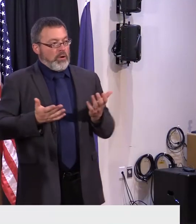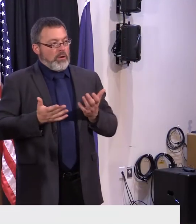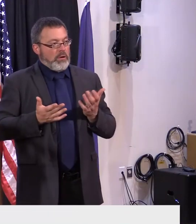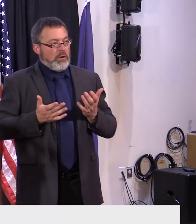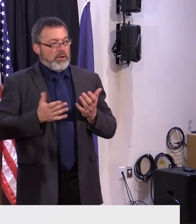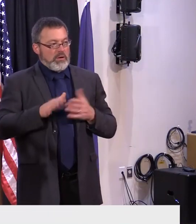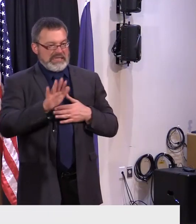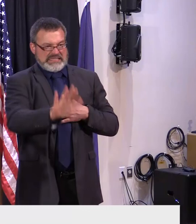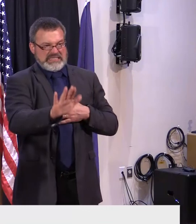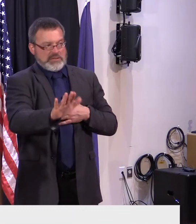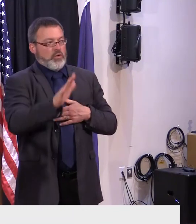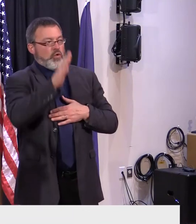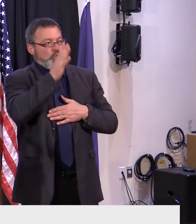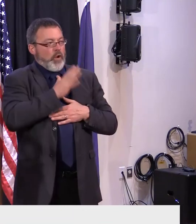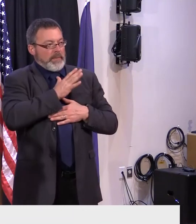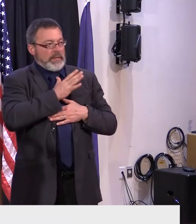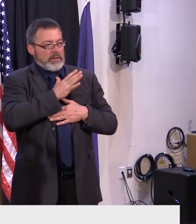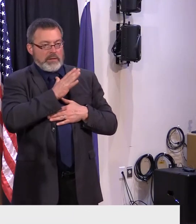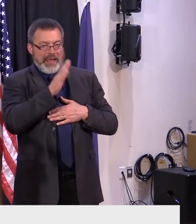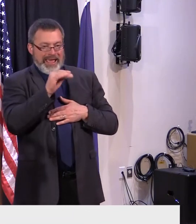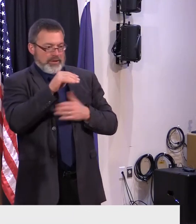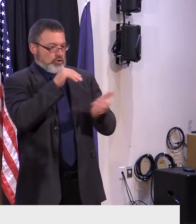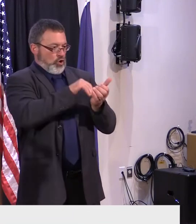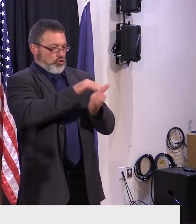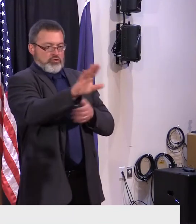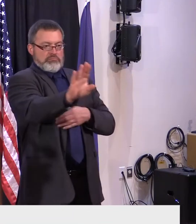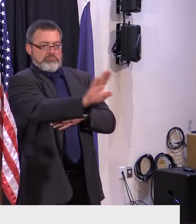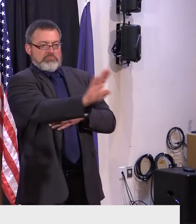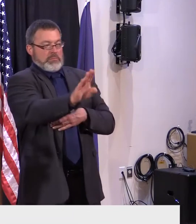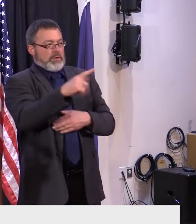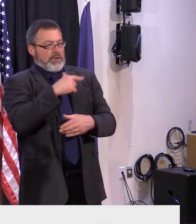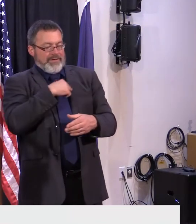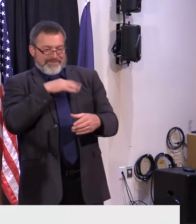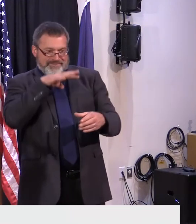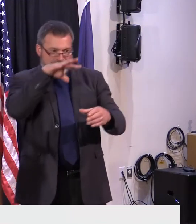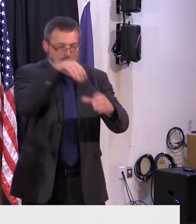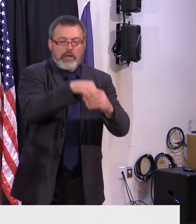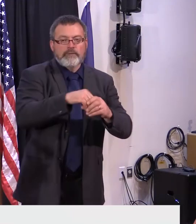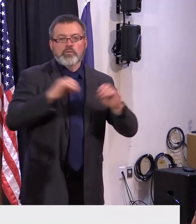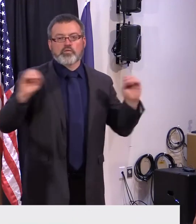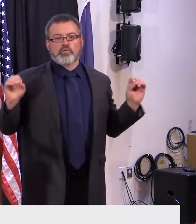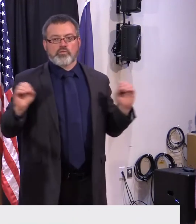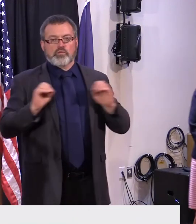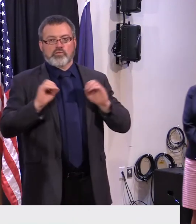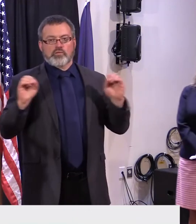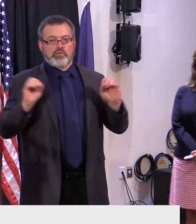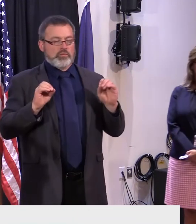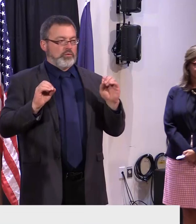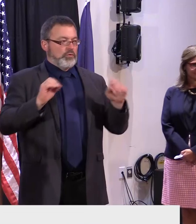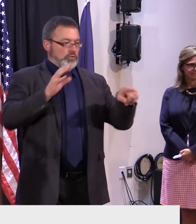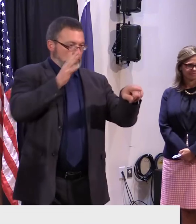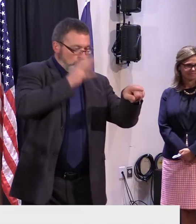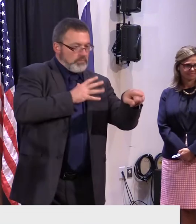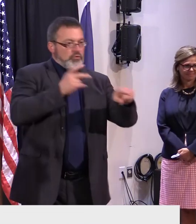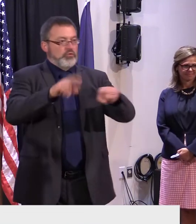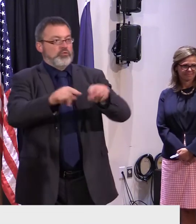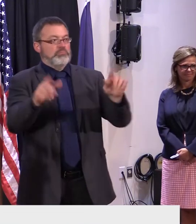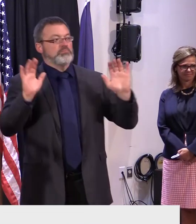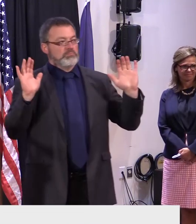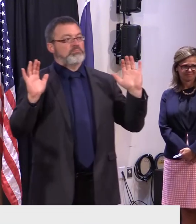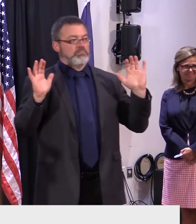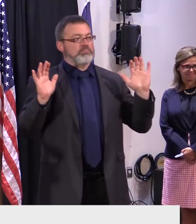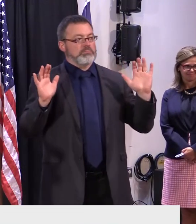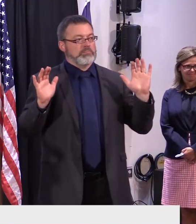a woman and her provider end of story thank you have uh have you towed the uh